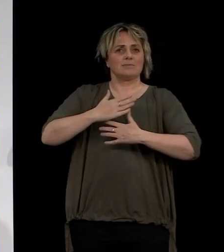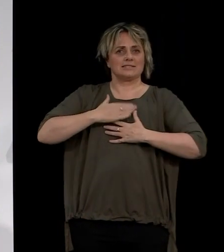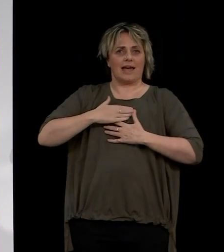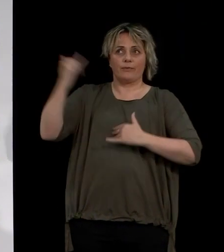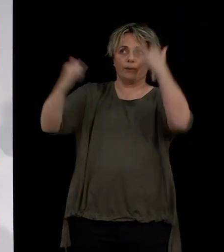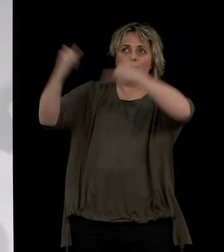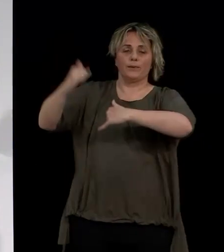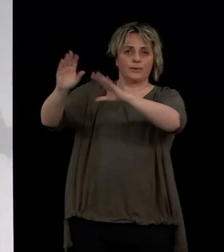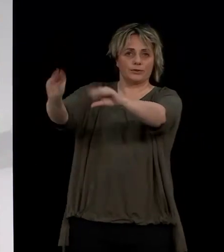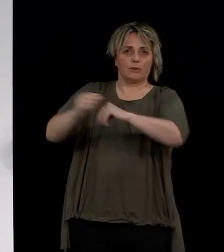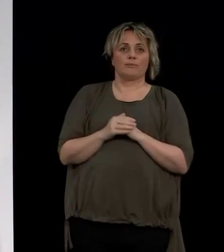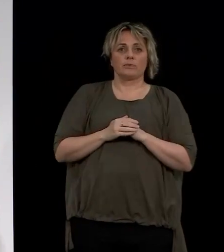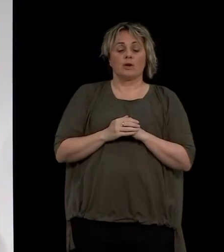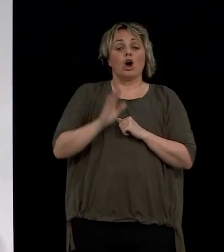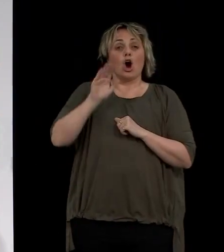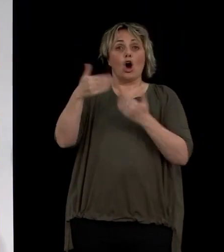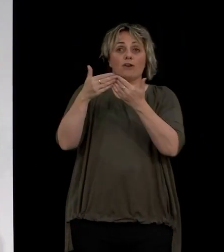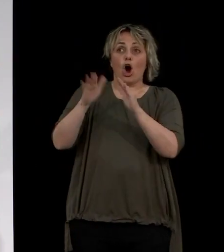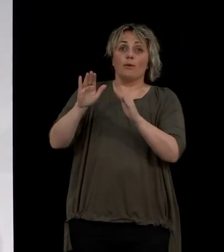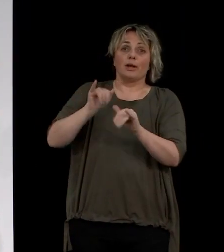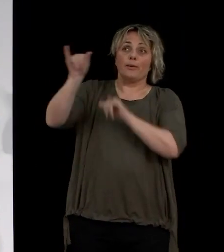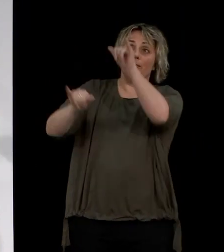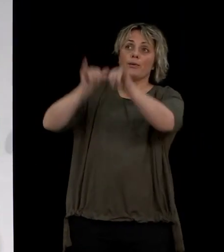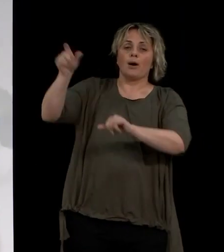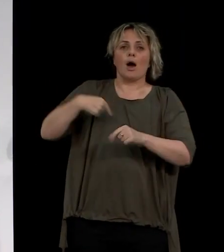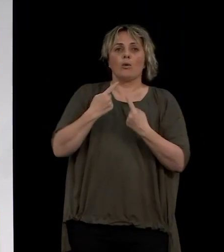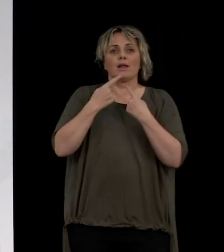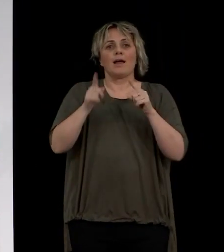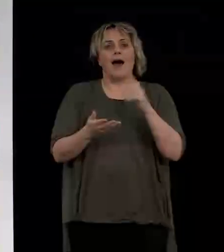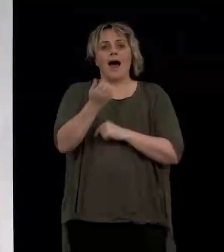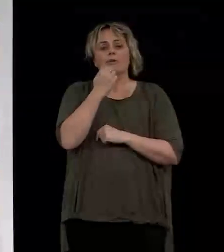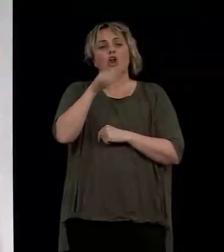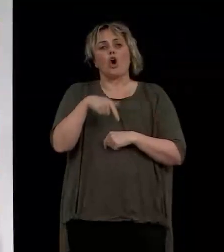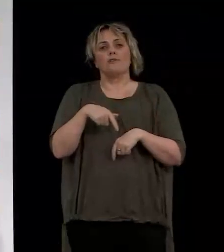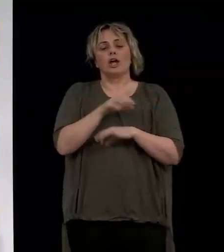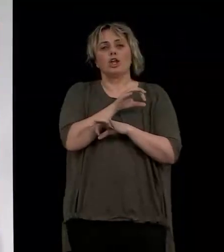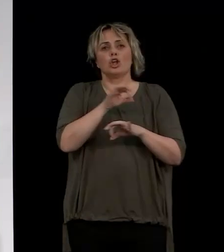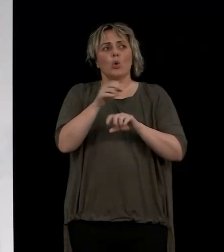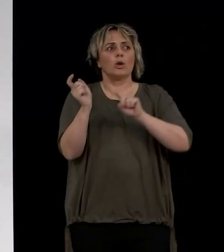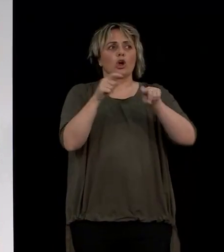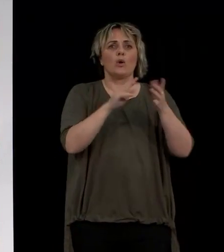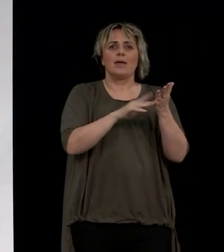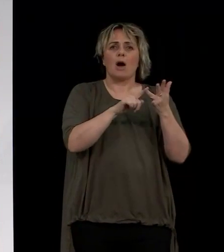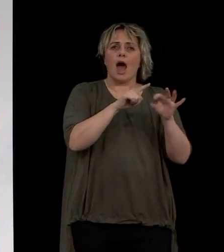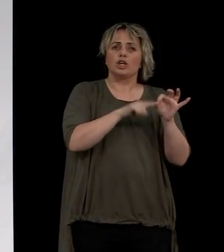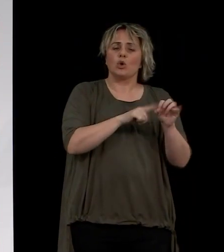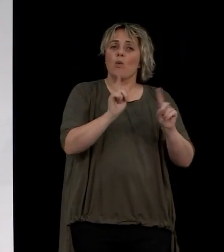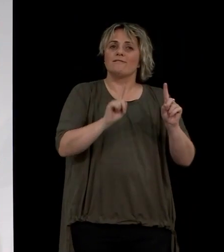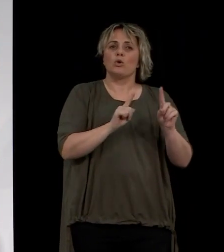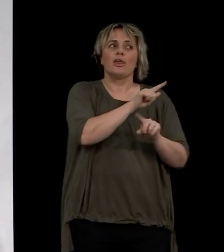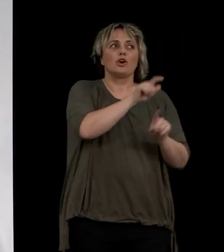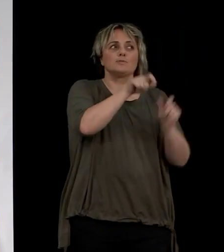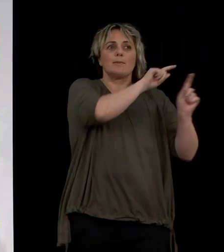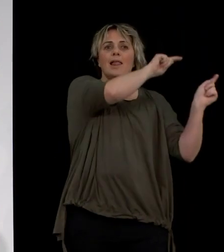In further border reopening work, I can today update you on quarantine-free travel for our RSE workers, ahead of what will be a busy